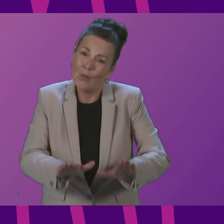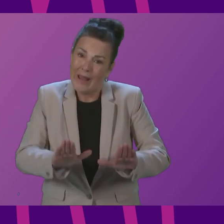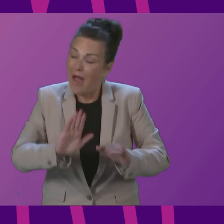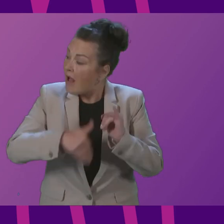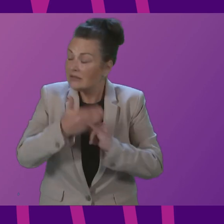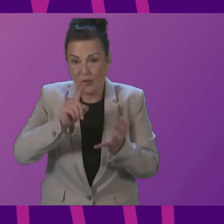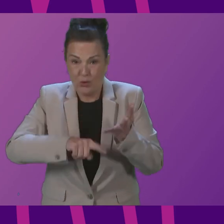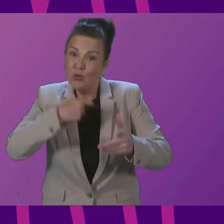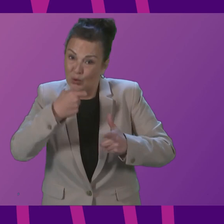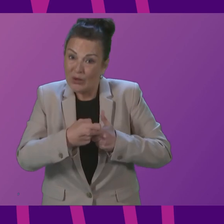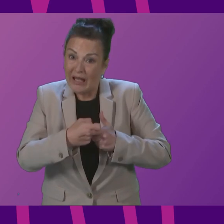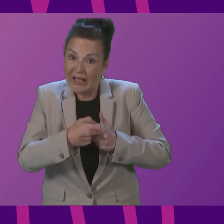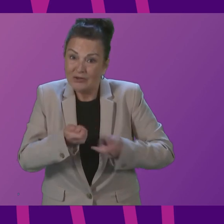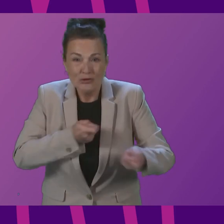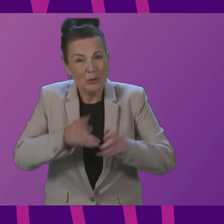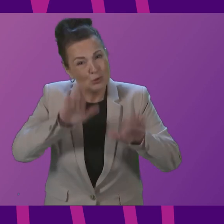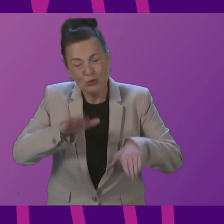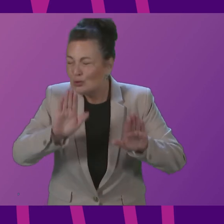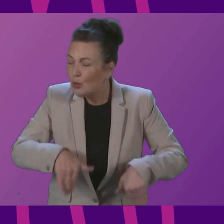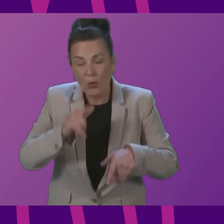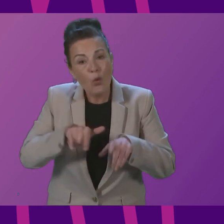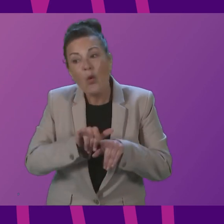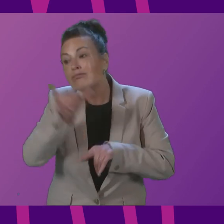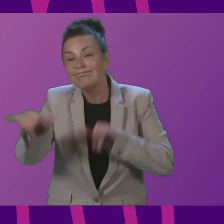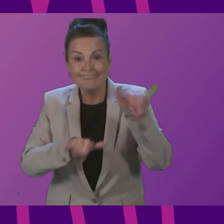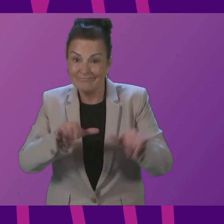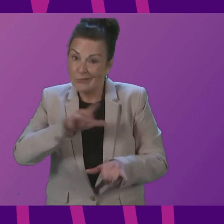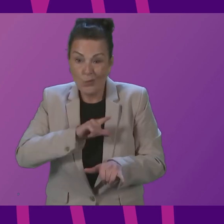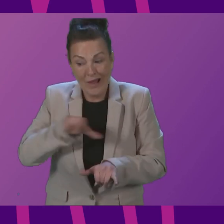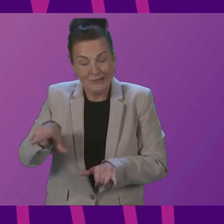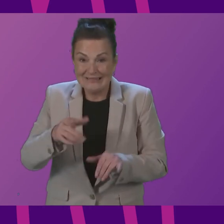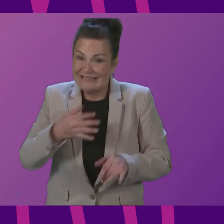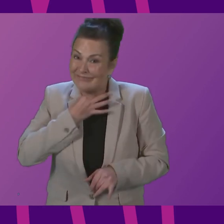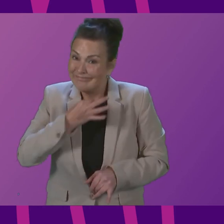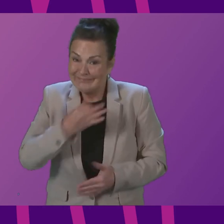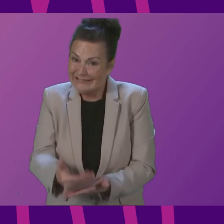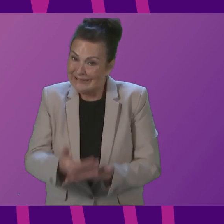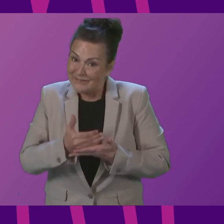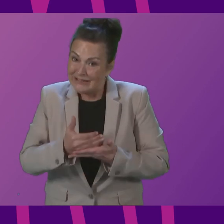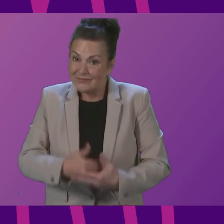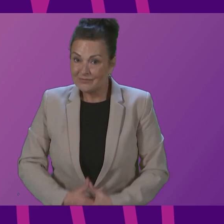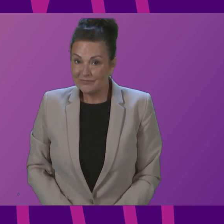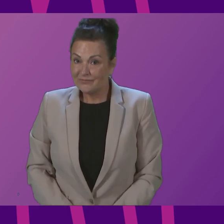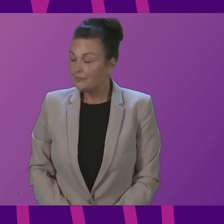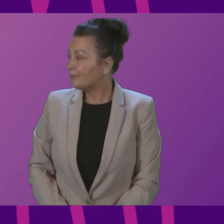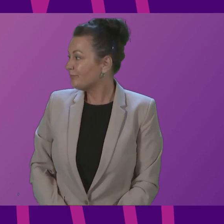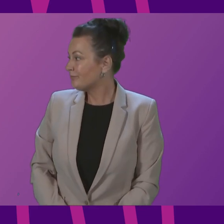the world including the essential follow-up that's vital for their safety Deputy First Minister